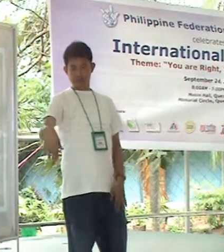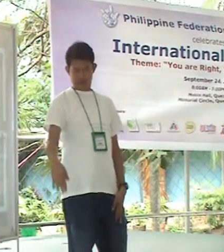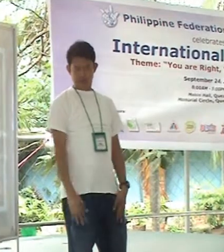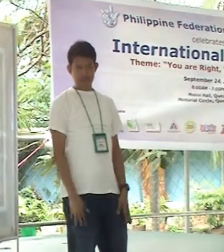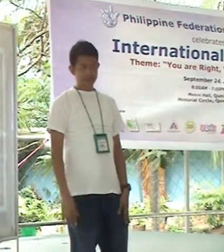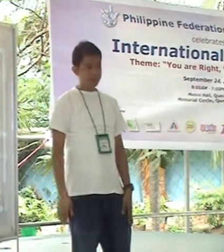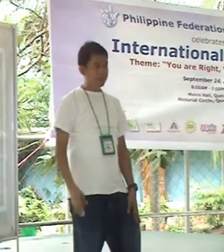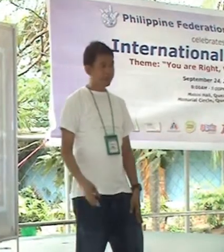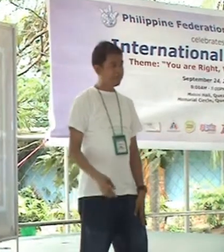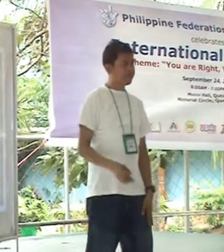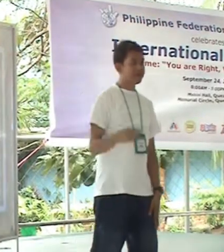Where are the other officers?